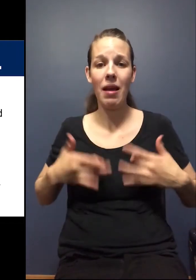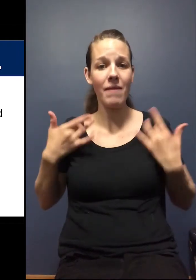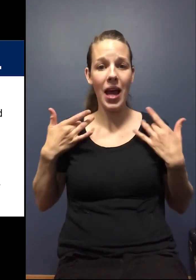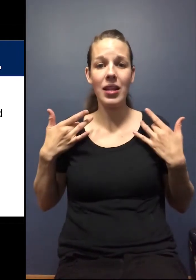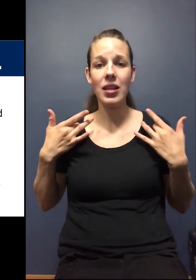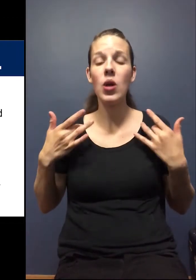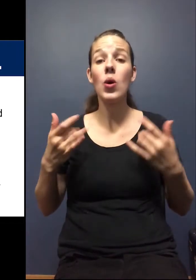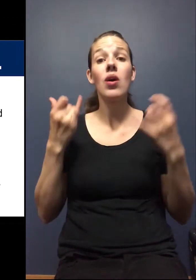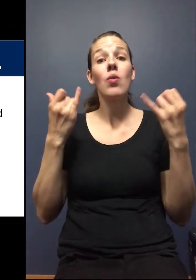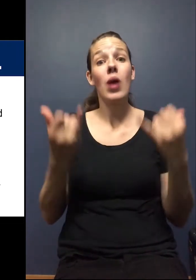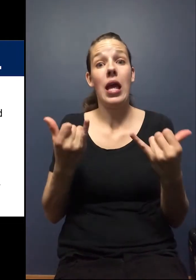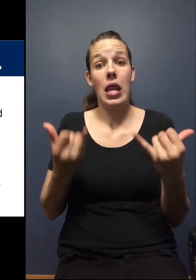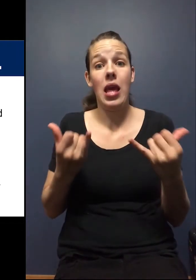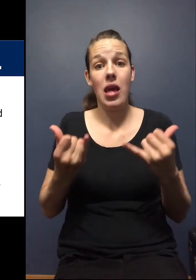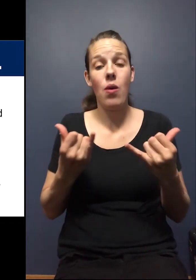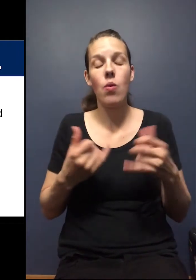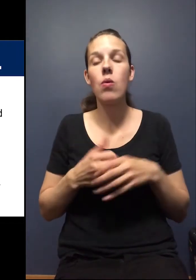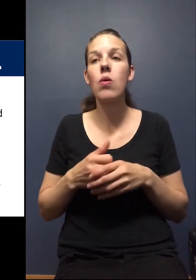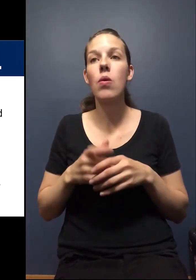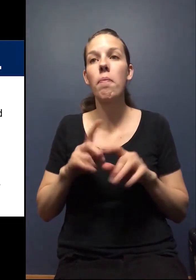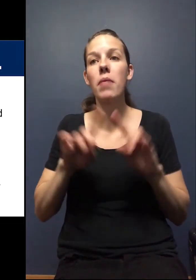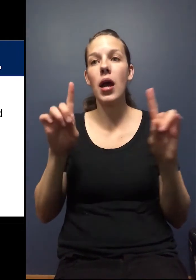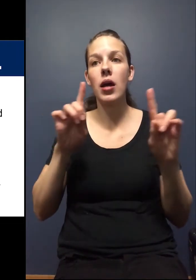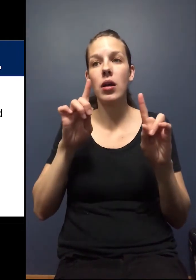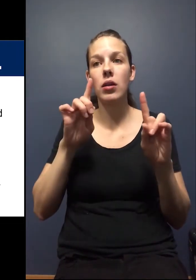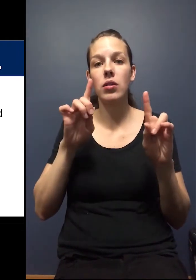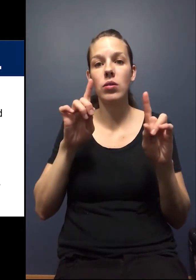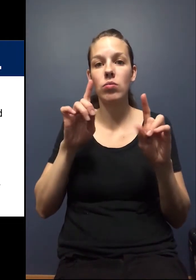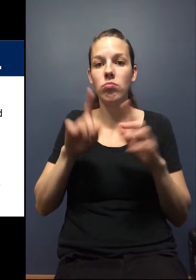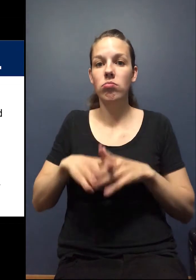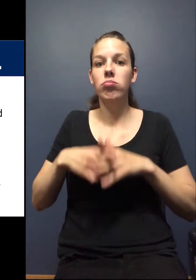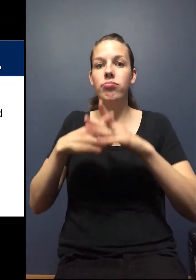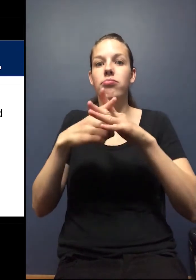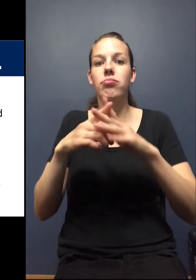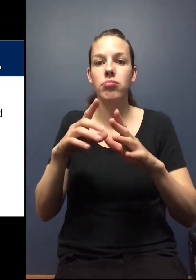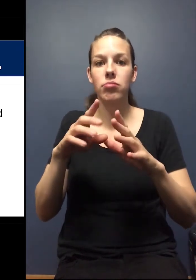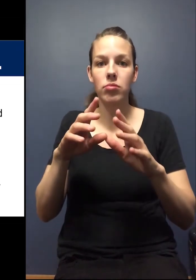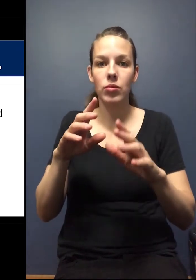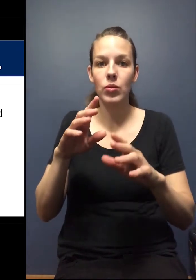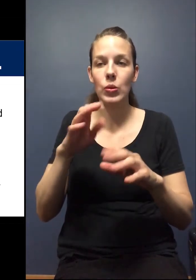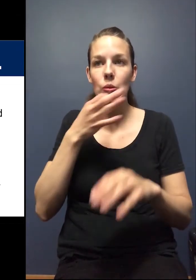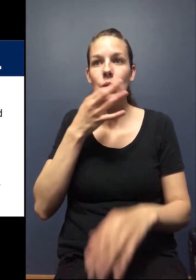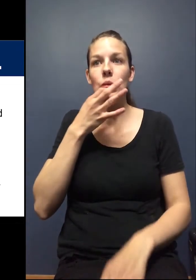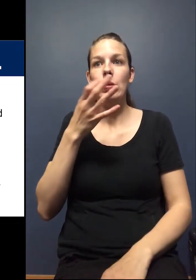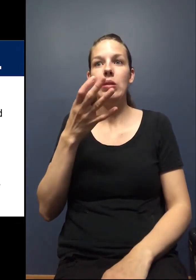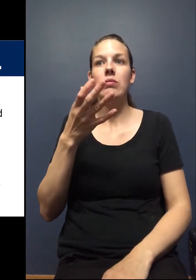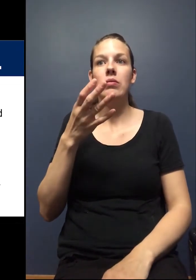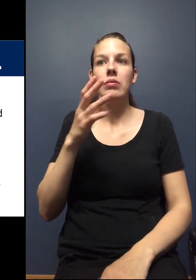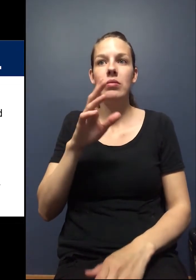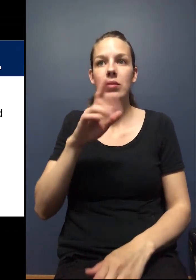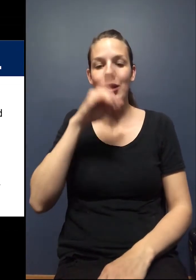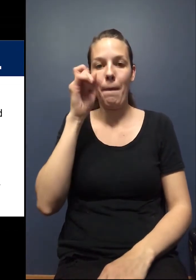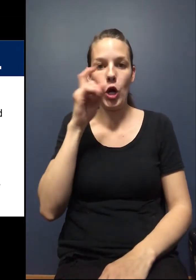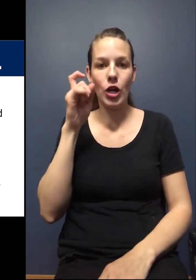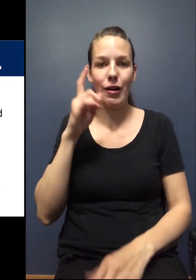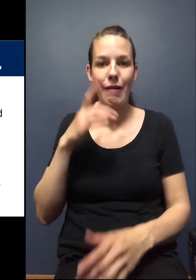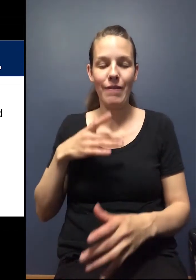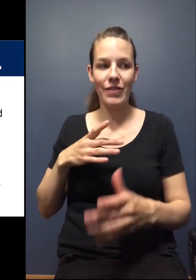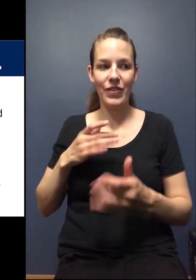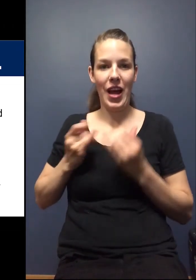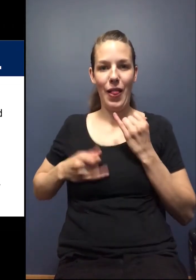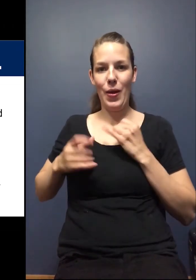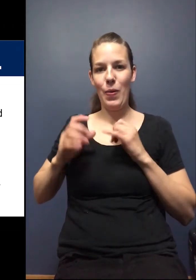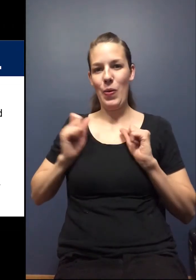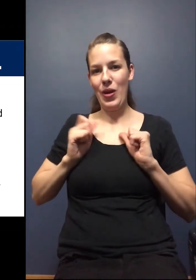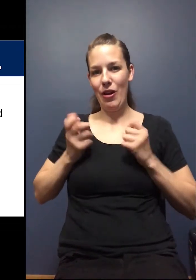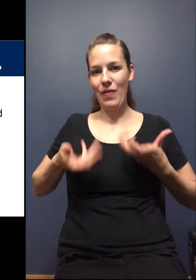event, at least currently right now. Um, we are just at the brink of summer or actually I feel like we're finally just getting out of